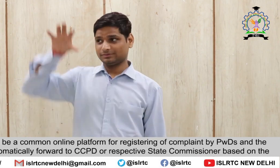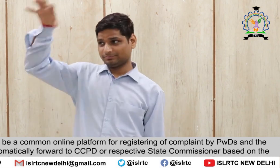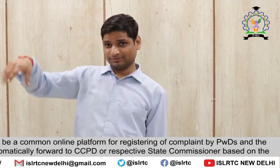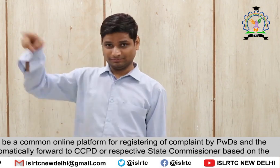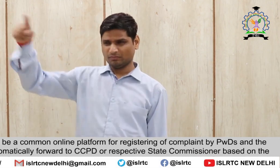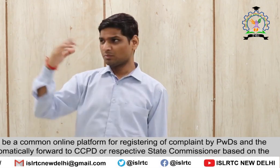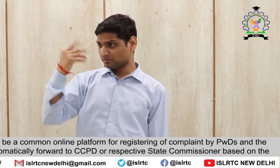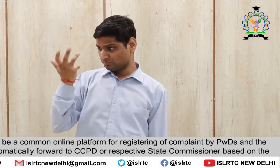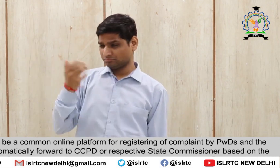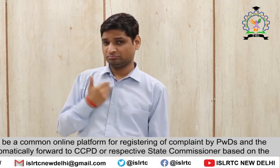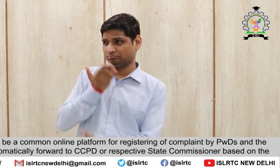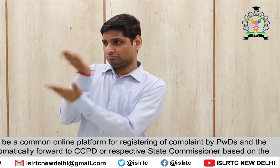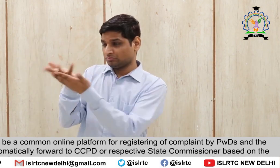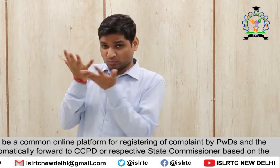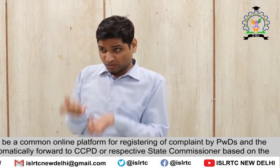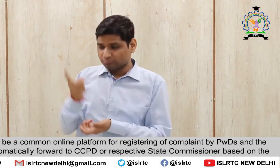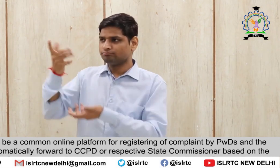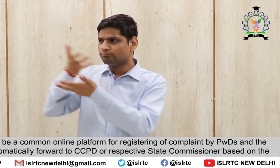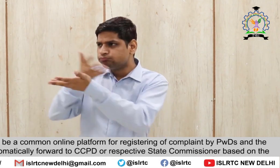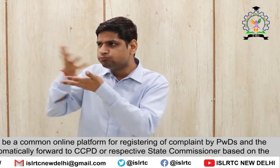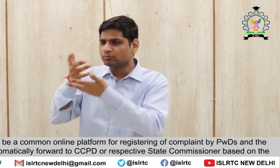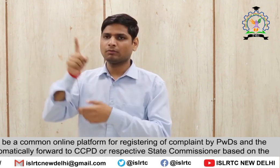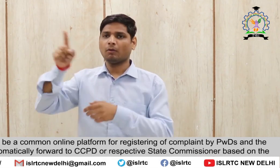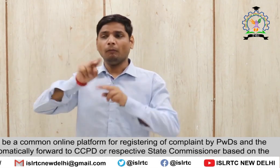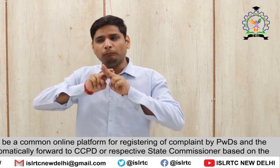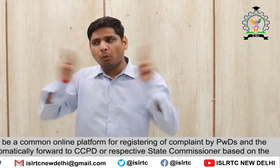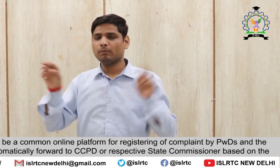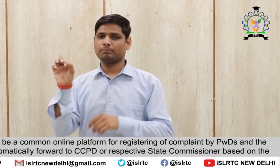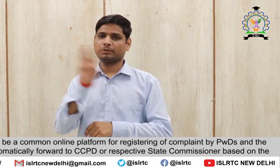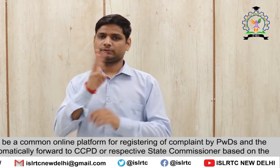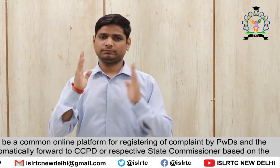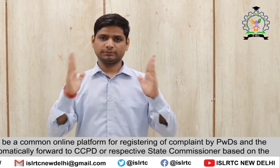Personal hearing If need be Should be completed Within three months On receipt of complaint